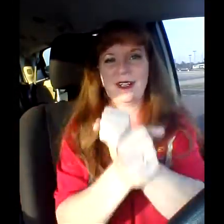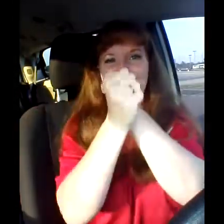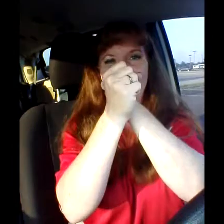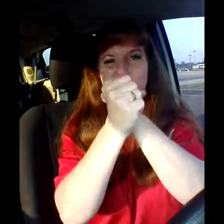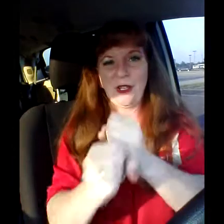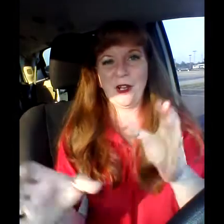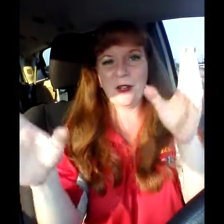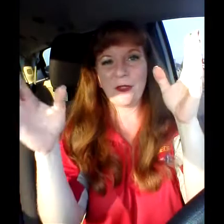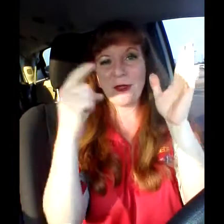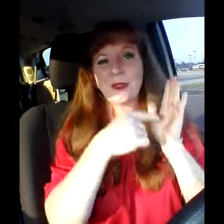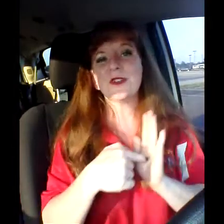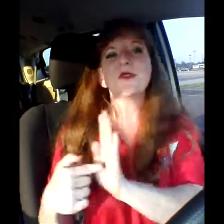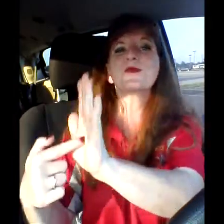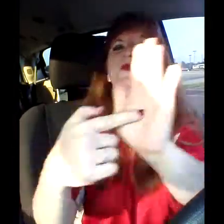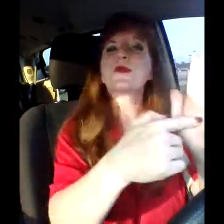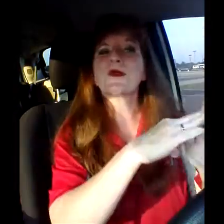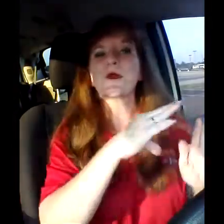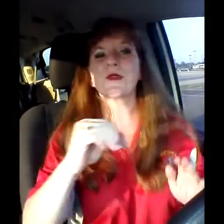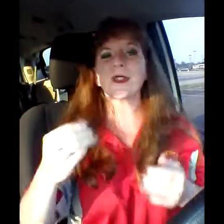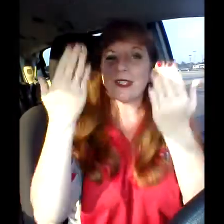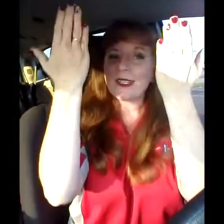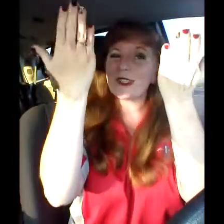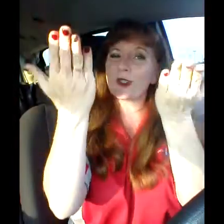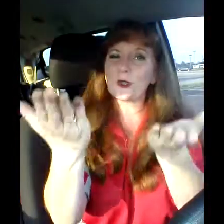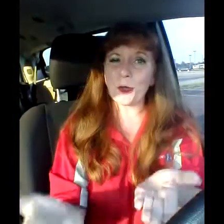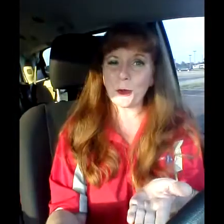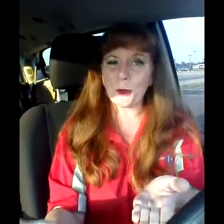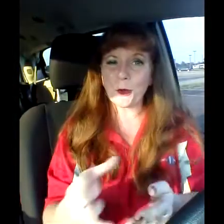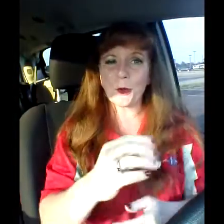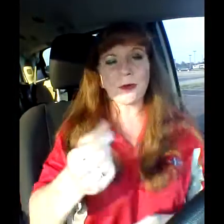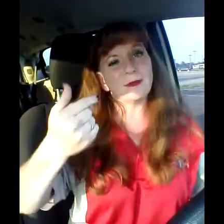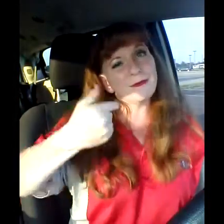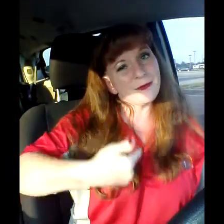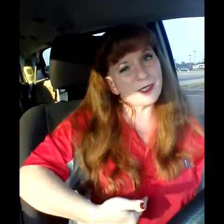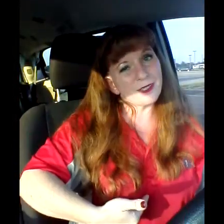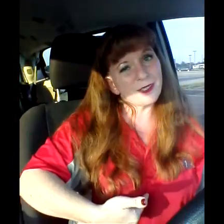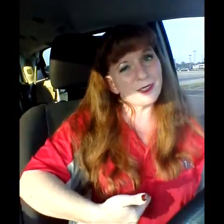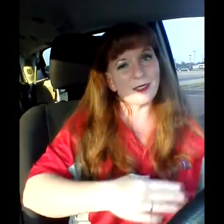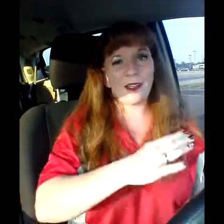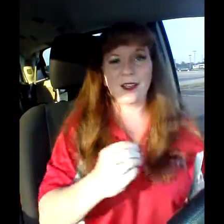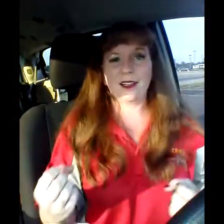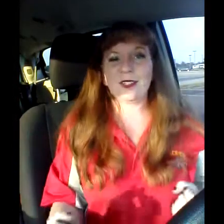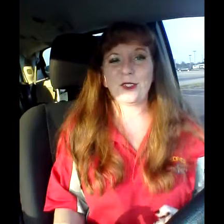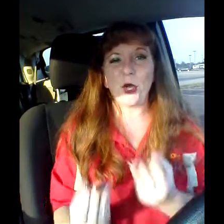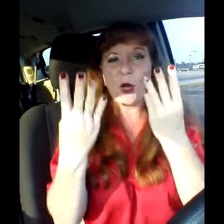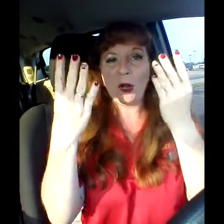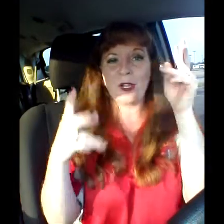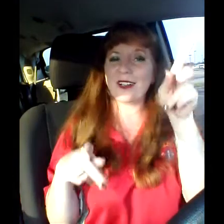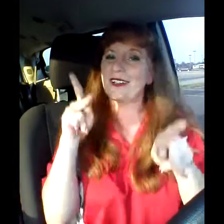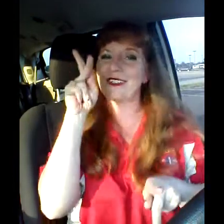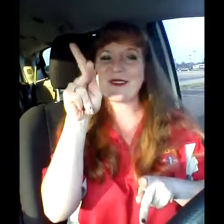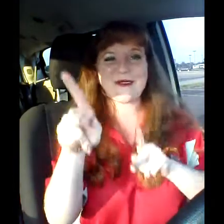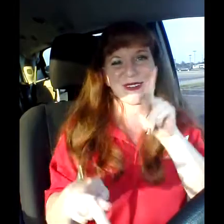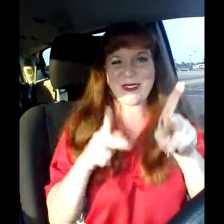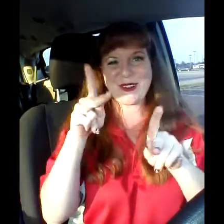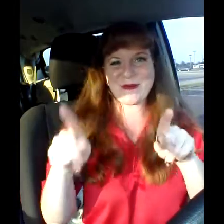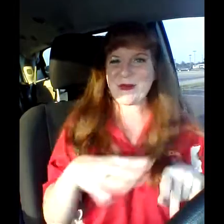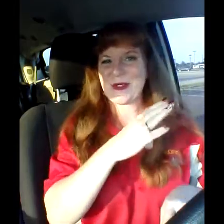Nothing to prove And there's you and me And all our people